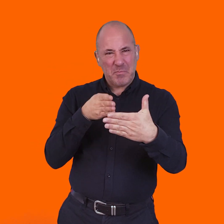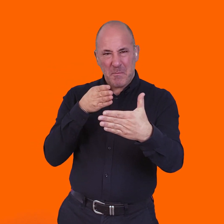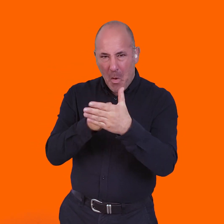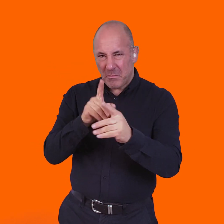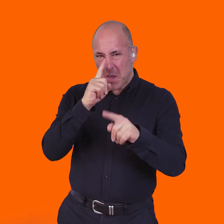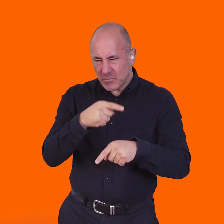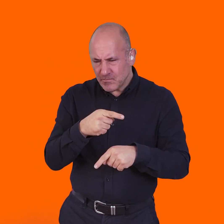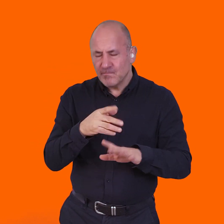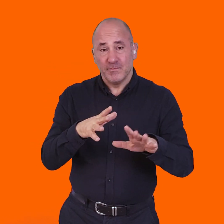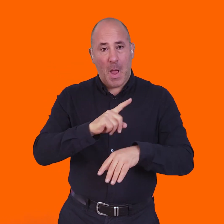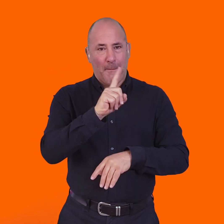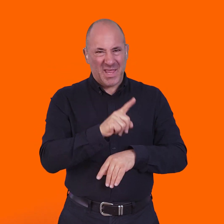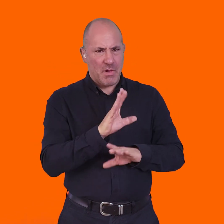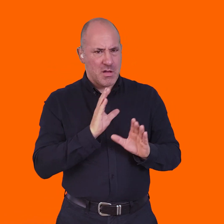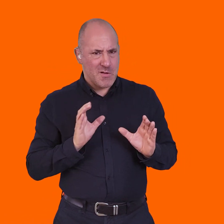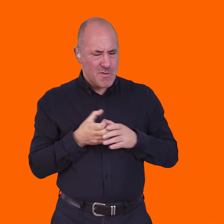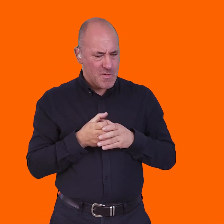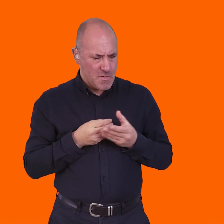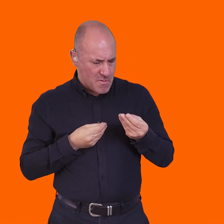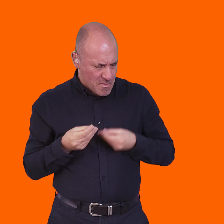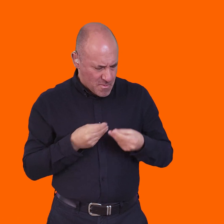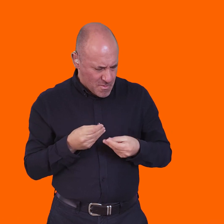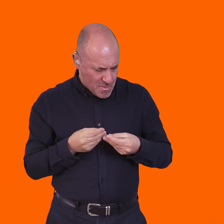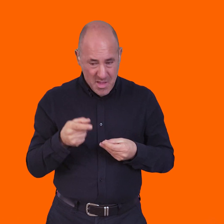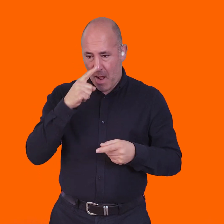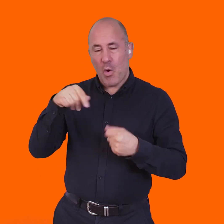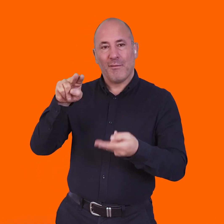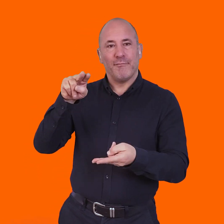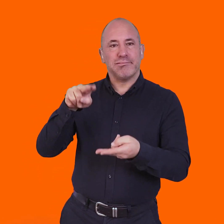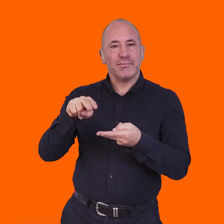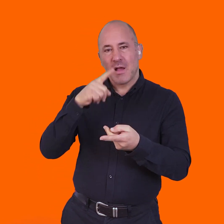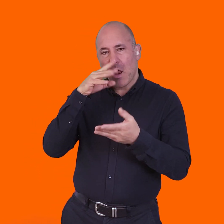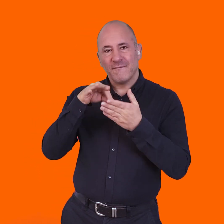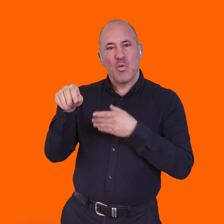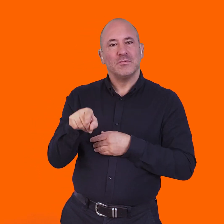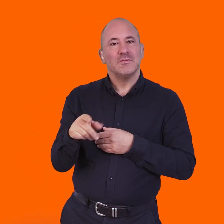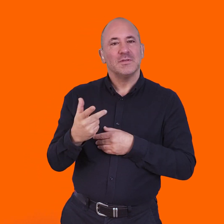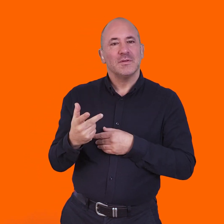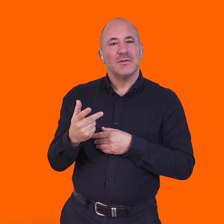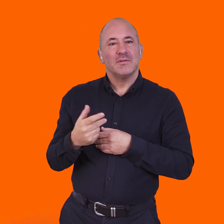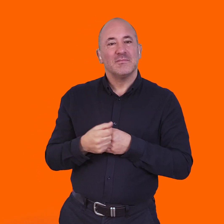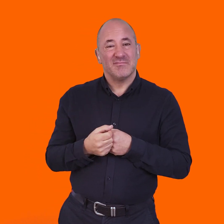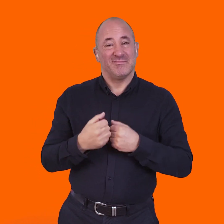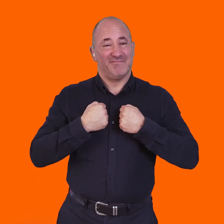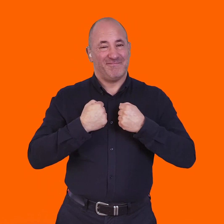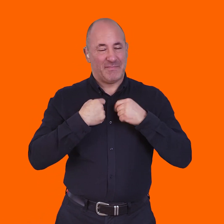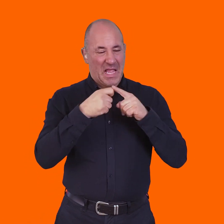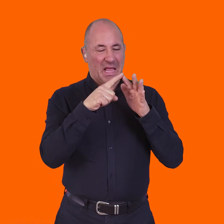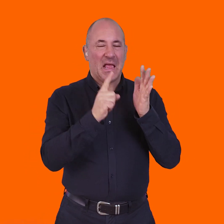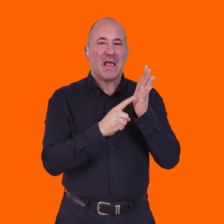means that where it's too expensive and that expense is prohibitive, there's people that work together to